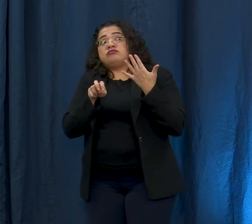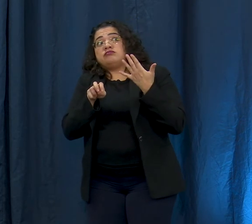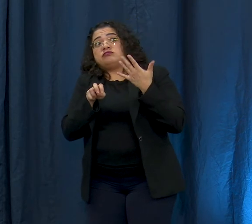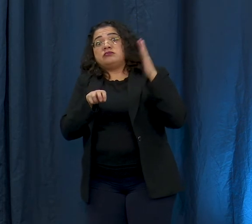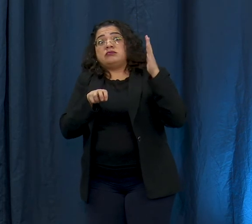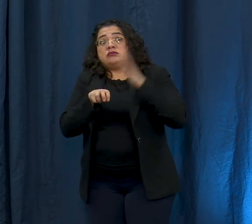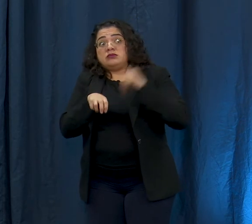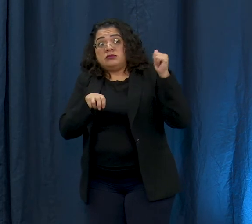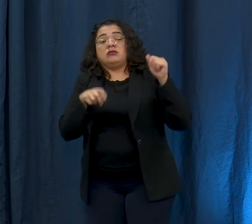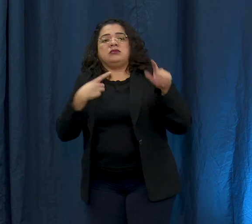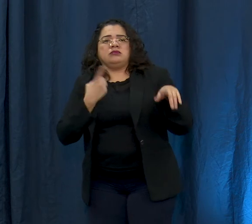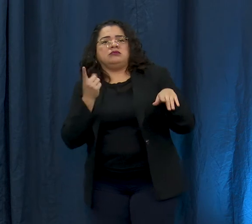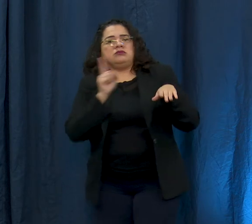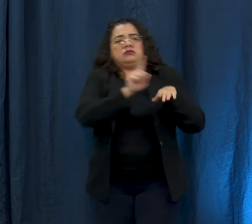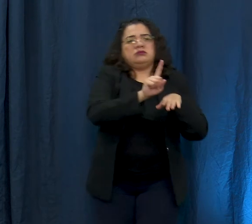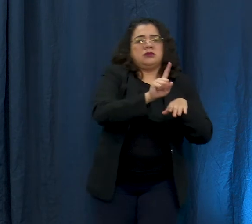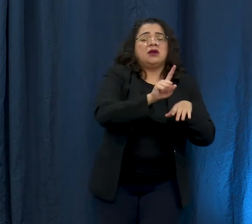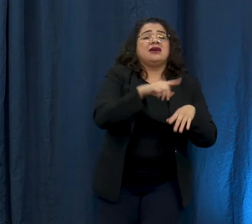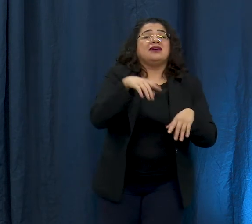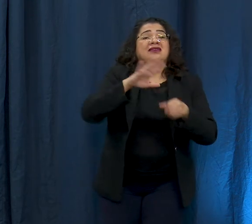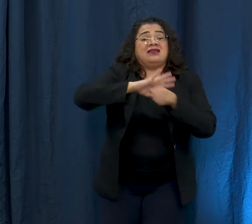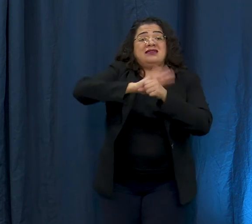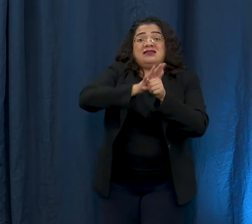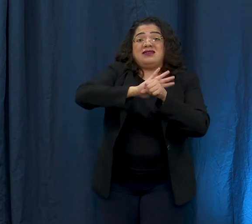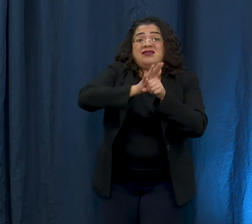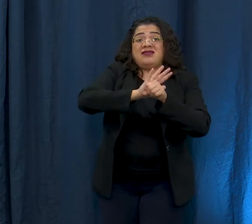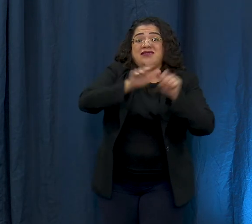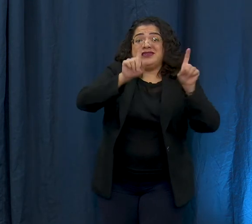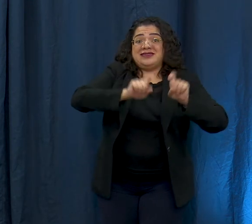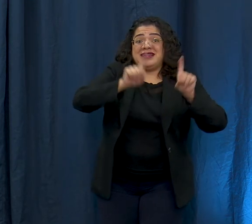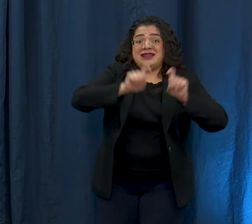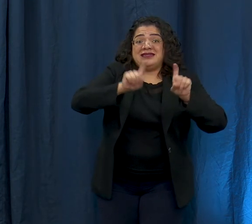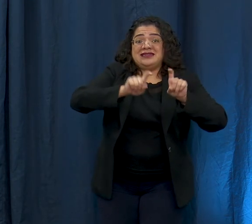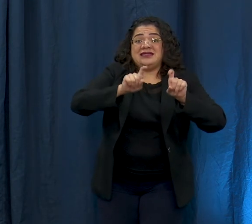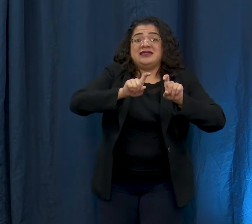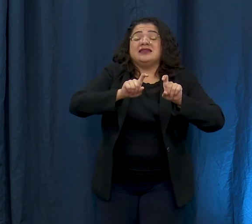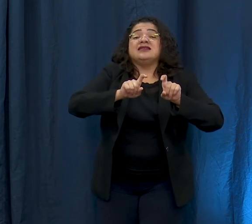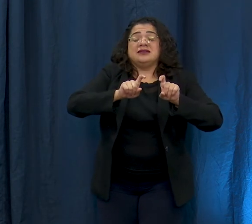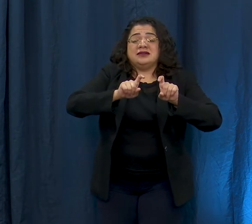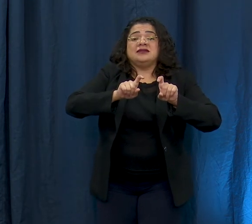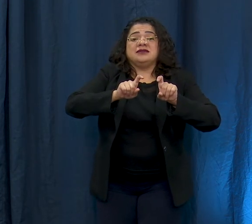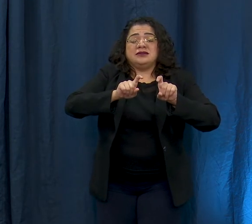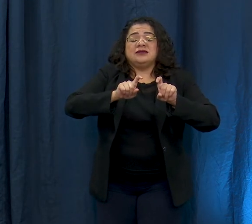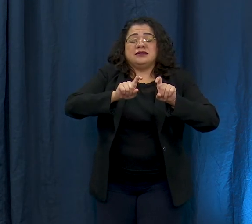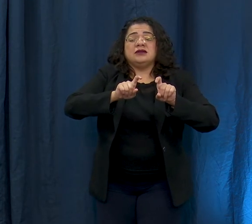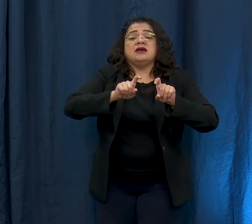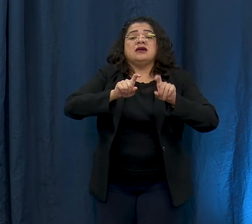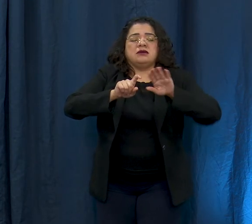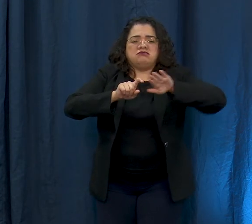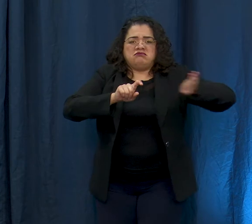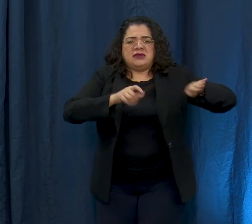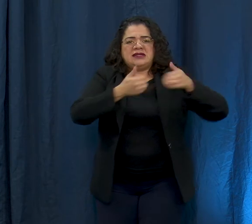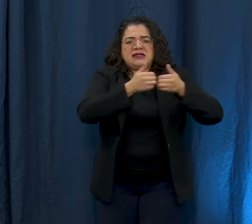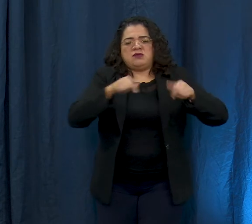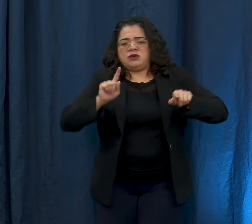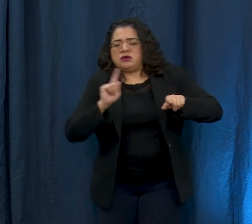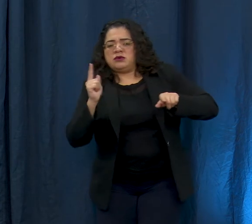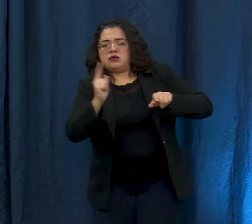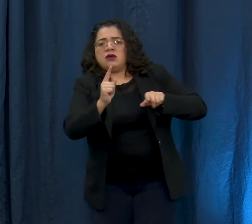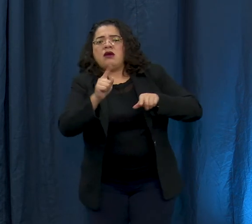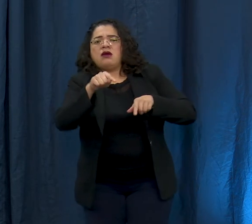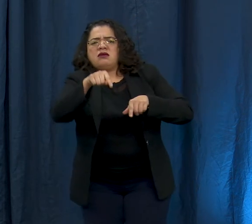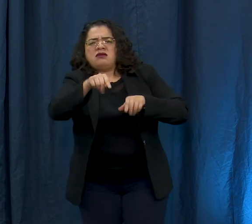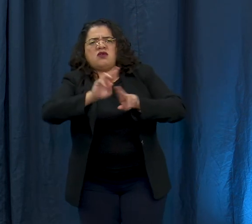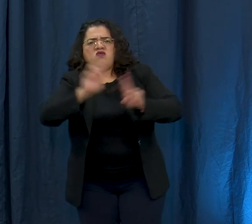who are coming in for anything other than COVID-19 testing, they would walk up to our medical tent set up at the college.